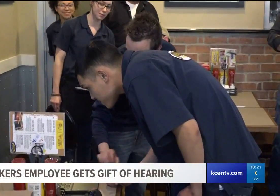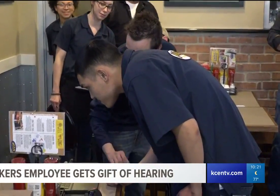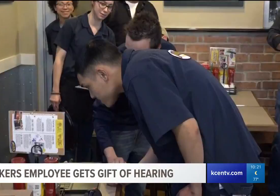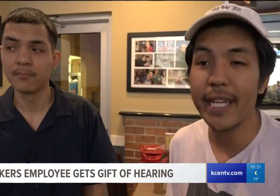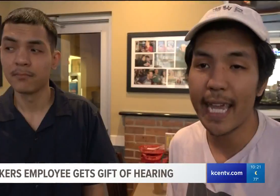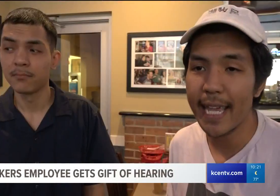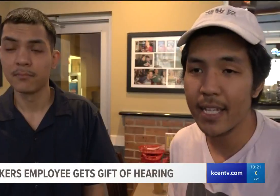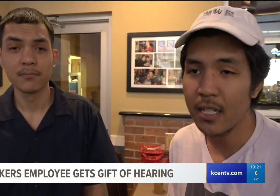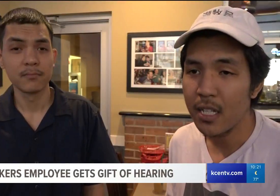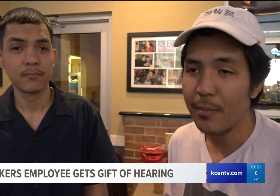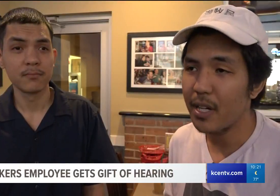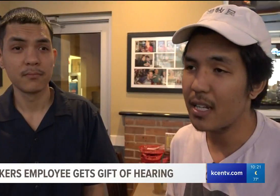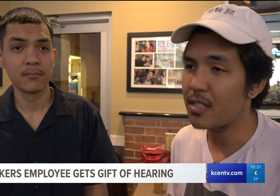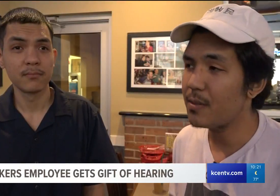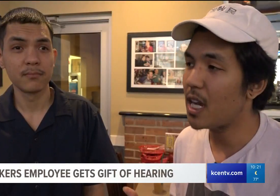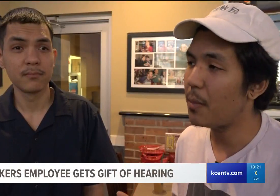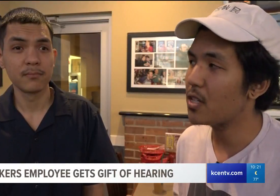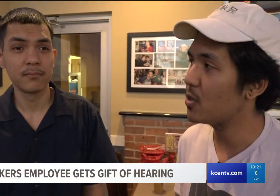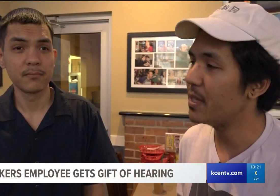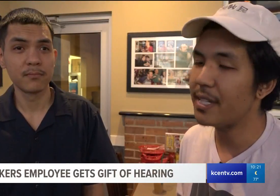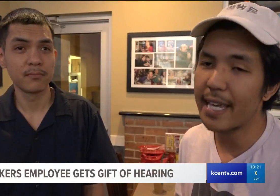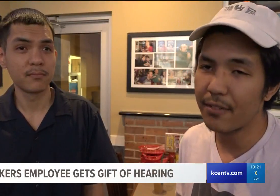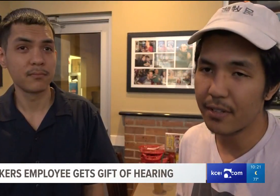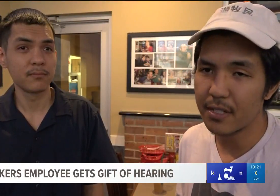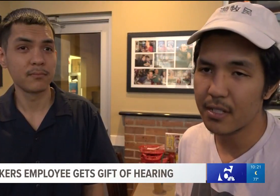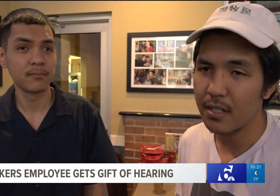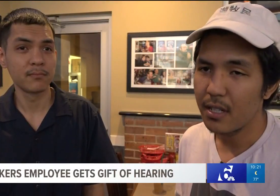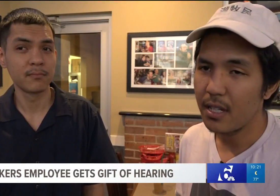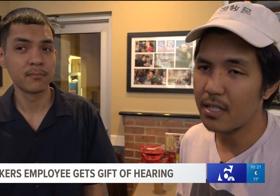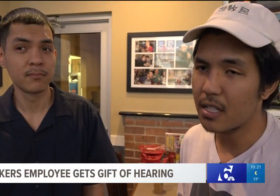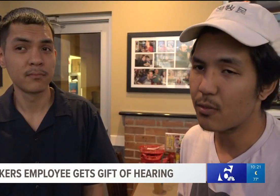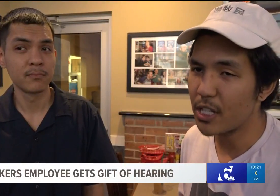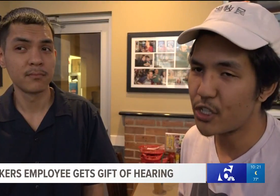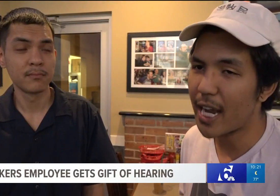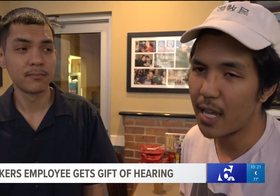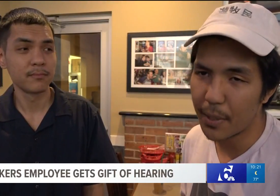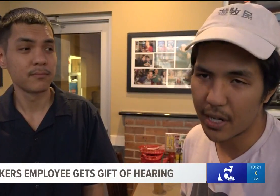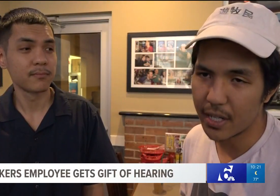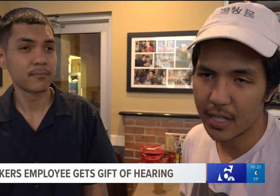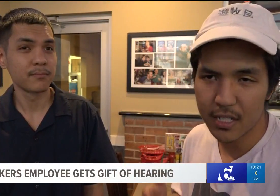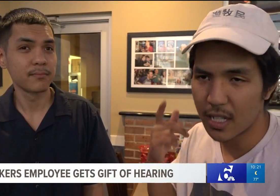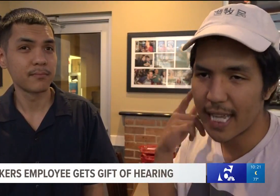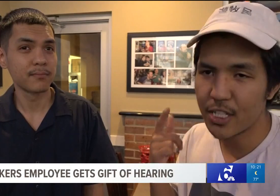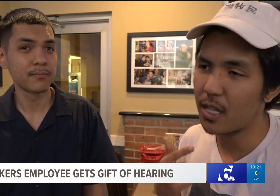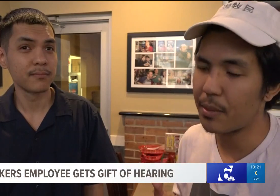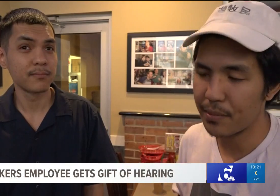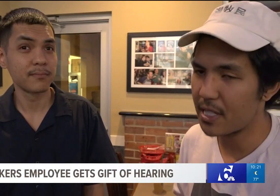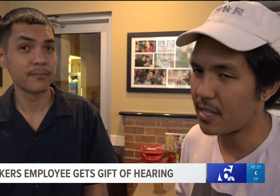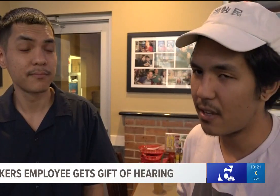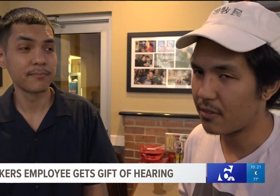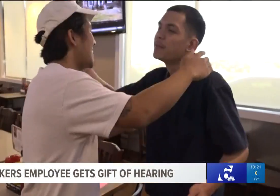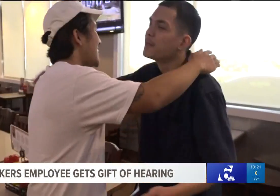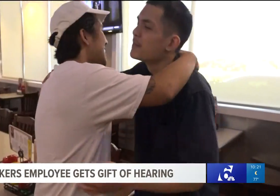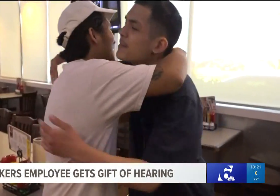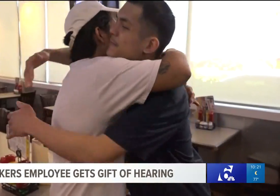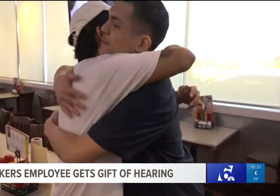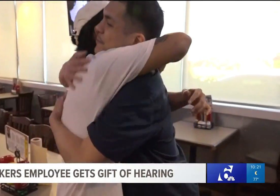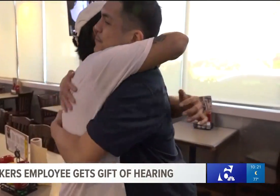He does what he can, but at the same time also being deaf, he's really shy about it. He doesn't like telling people that he's deaf. An amazing show of